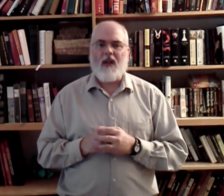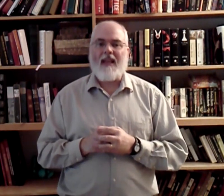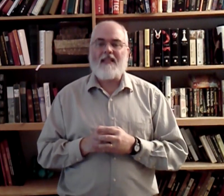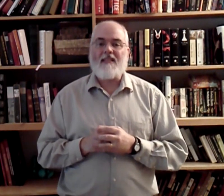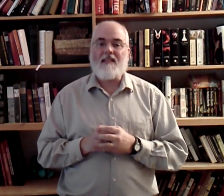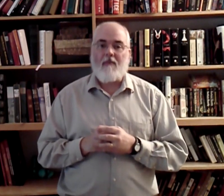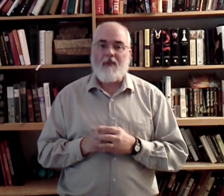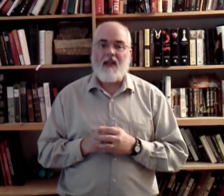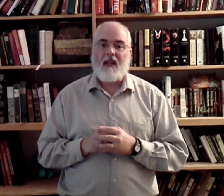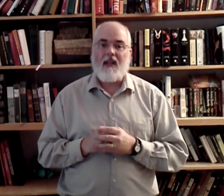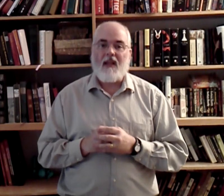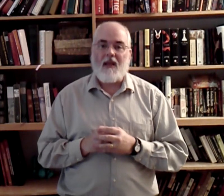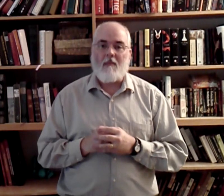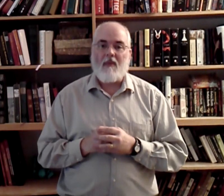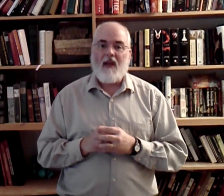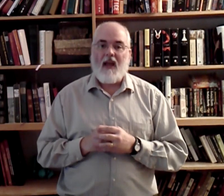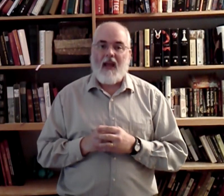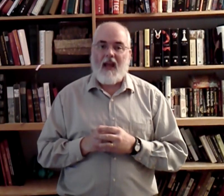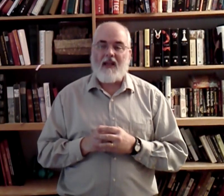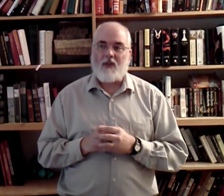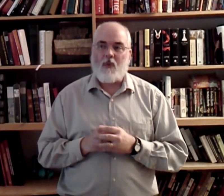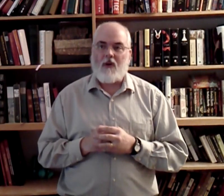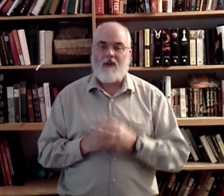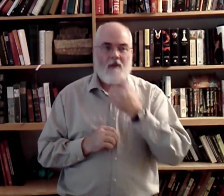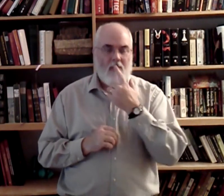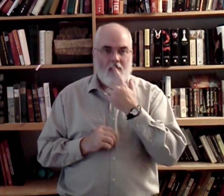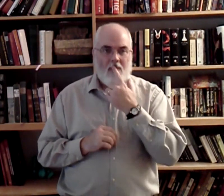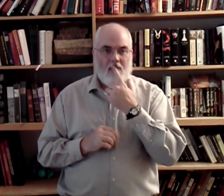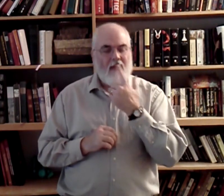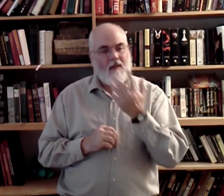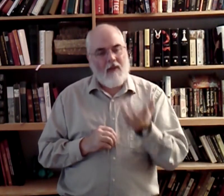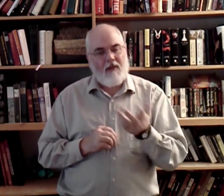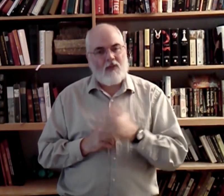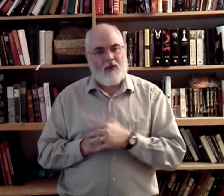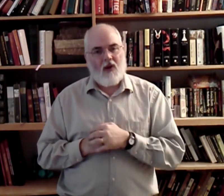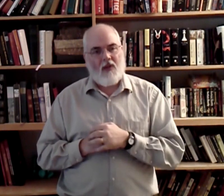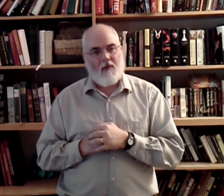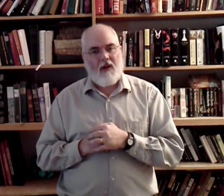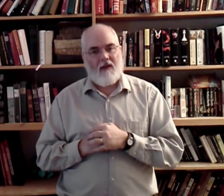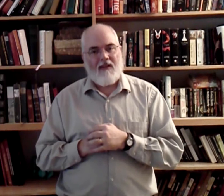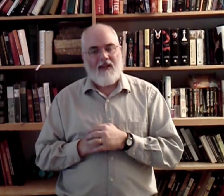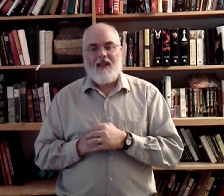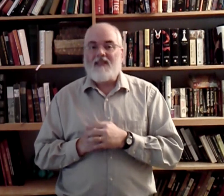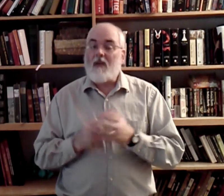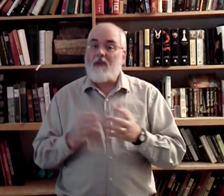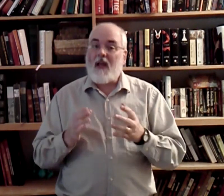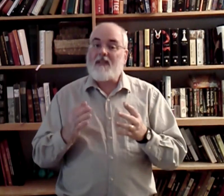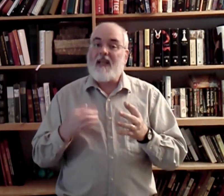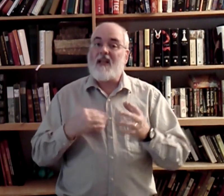accept him at his words. You think maybe that's what the author meant? Sometimes in